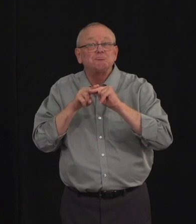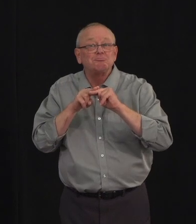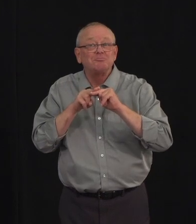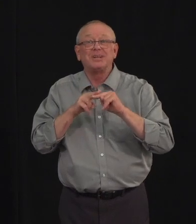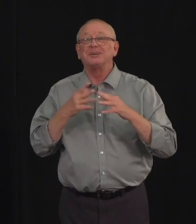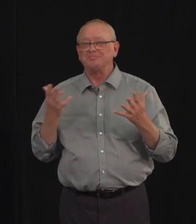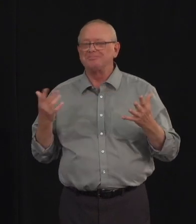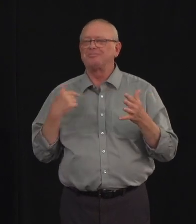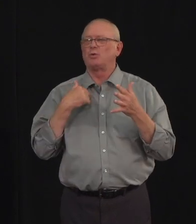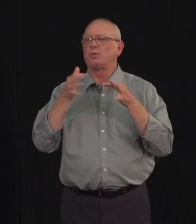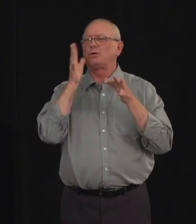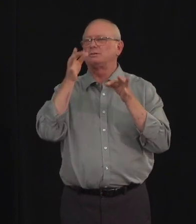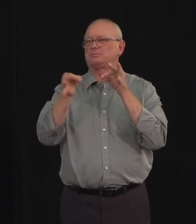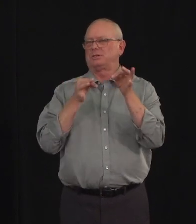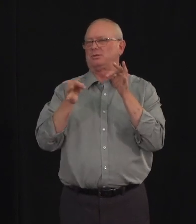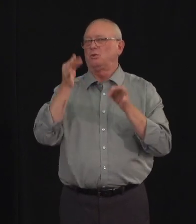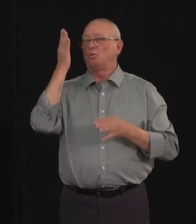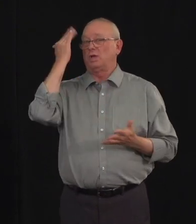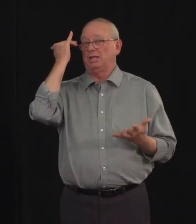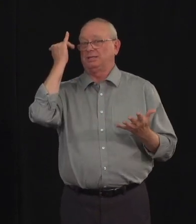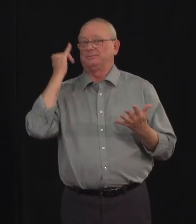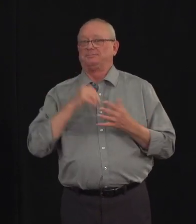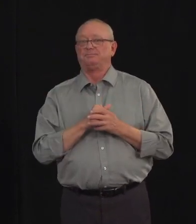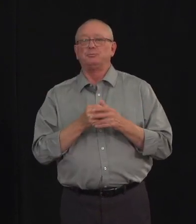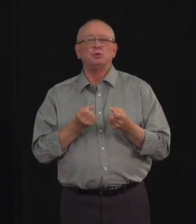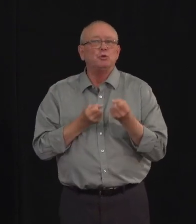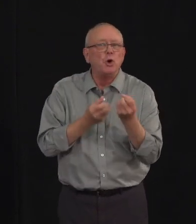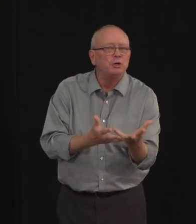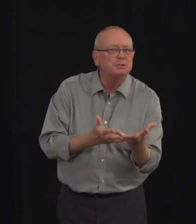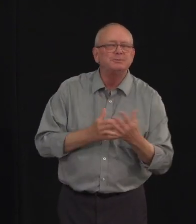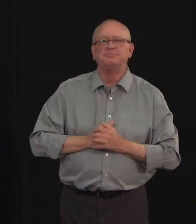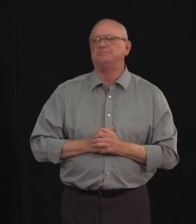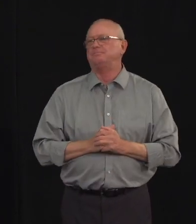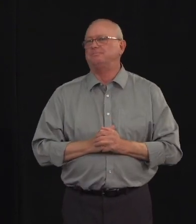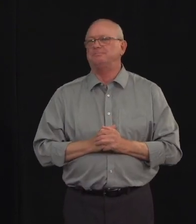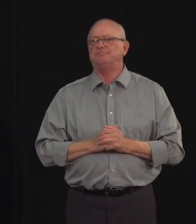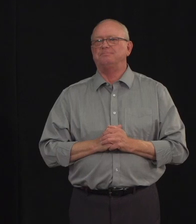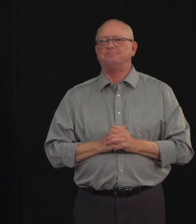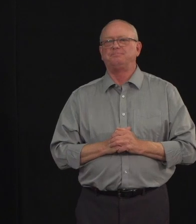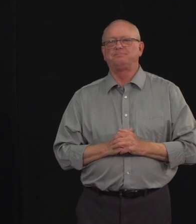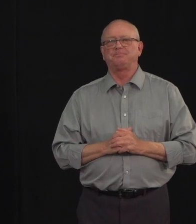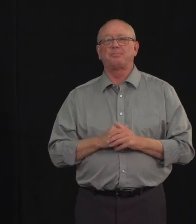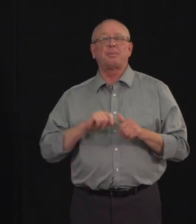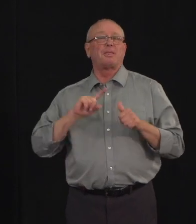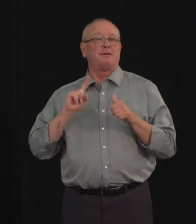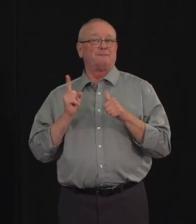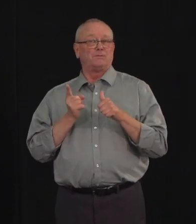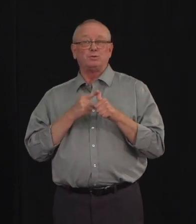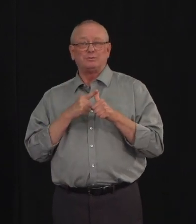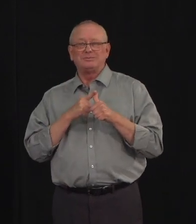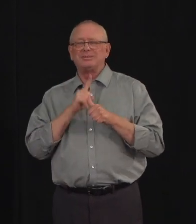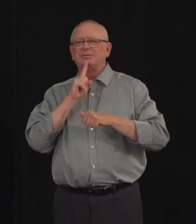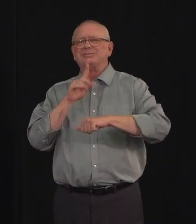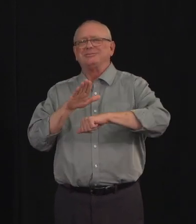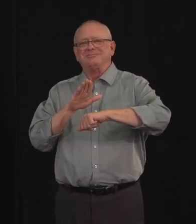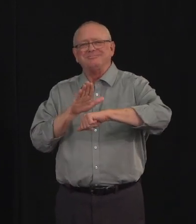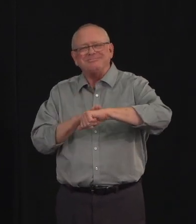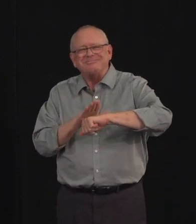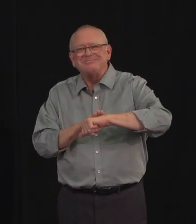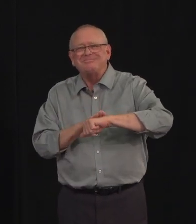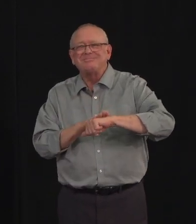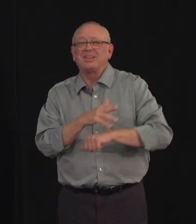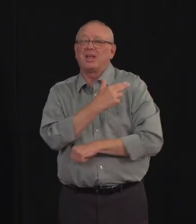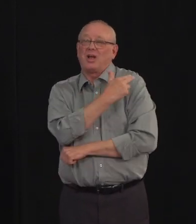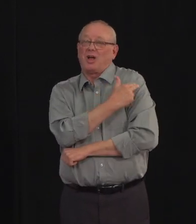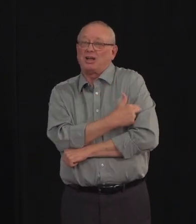factors seem to be contributing to the spread of the virus. First, it is important to note that so far our hospitalization